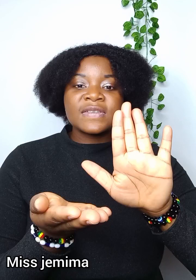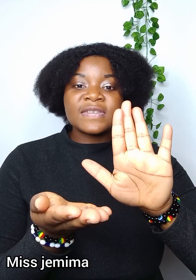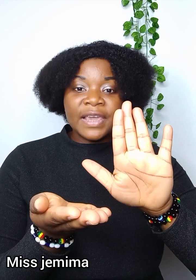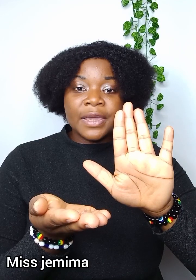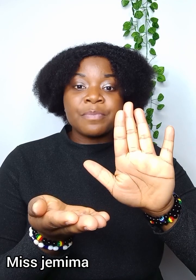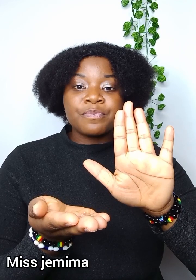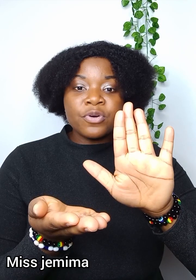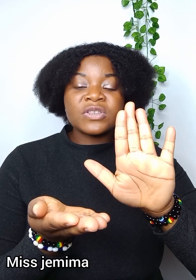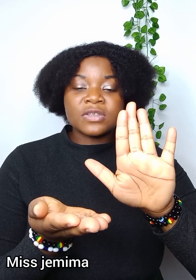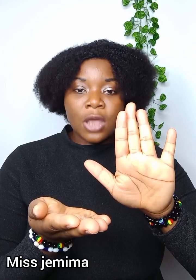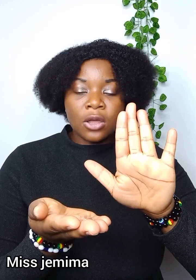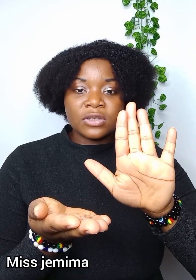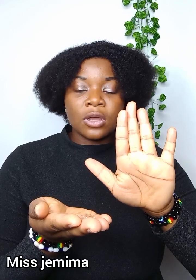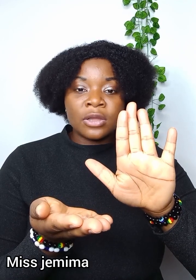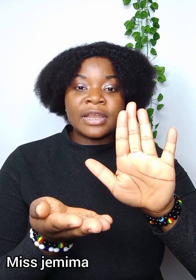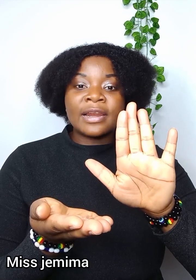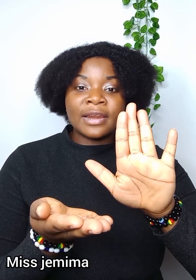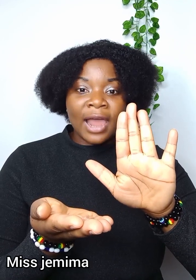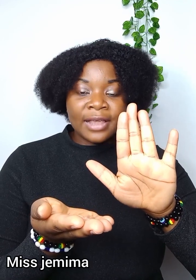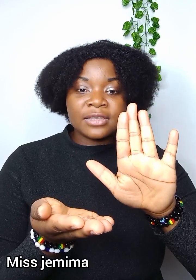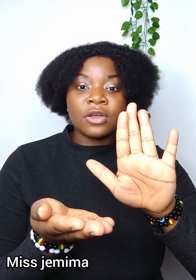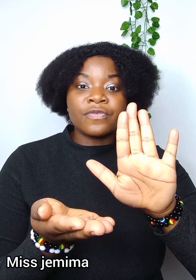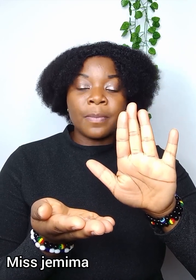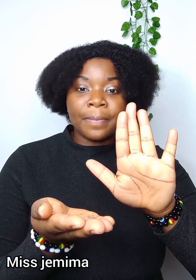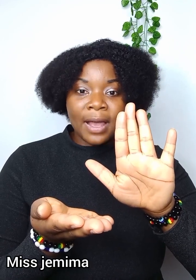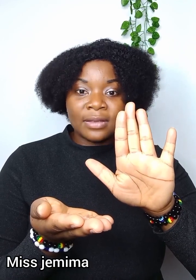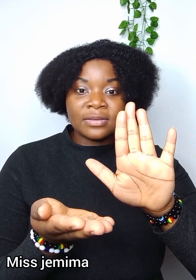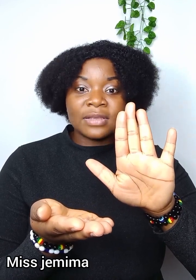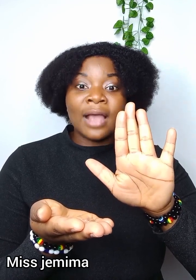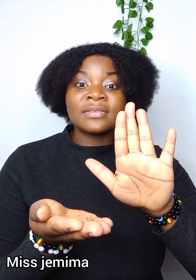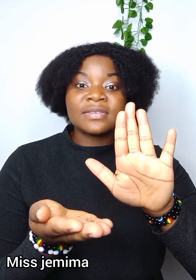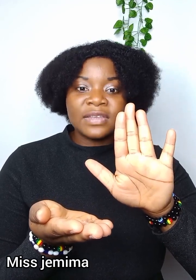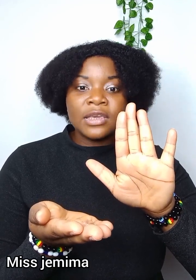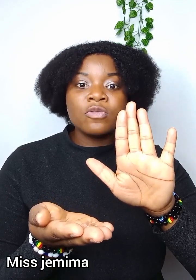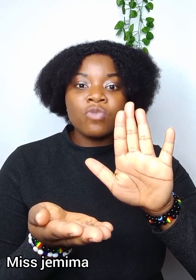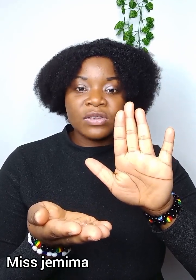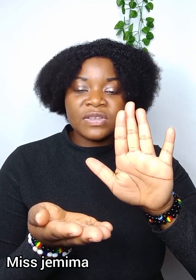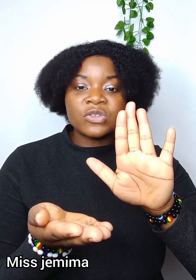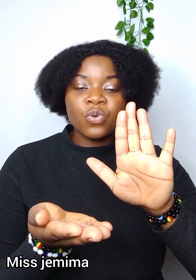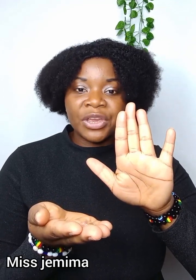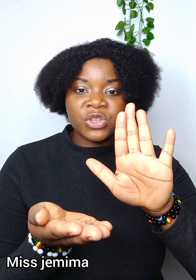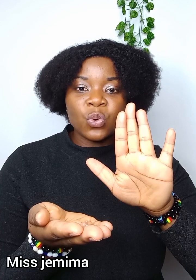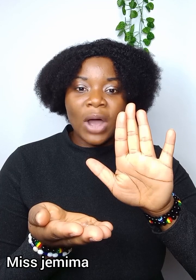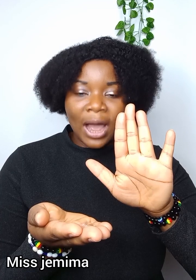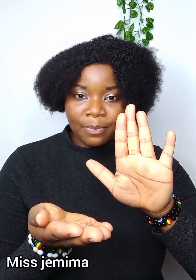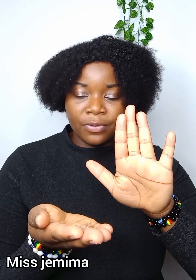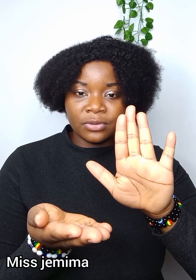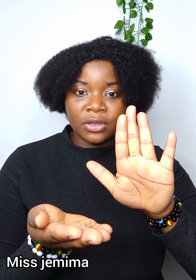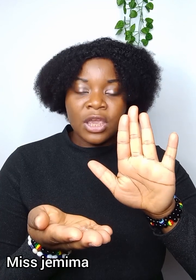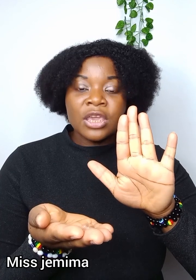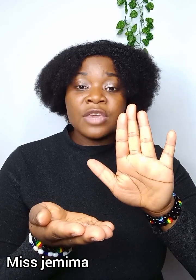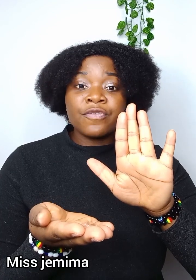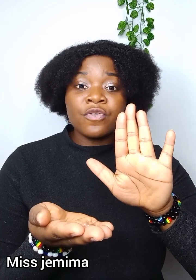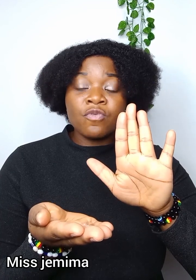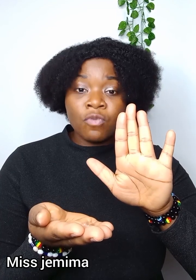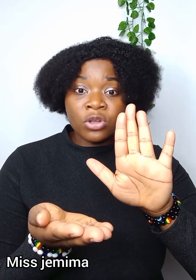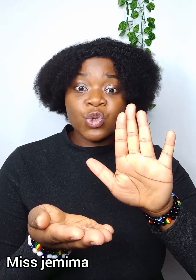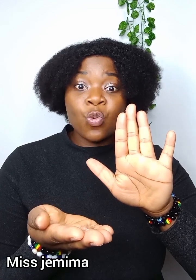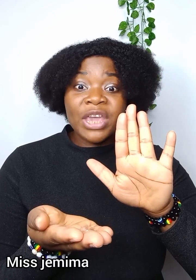see put salt on the lines of your pants and see what is going to happen if you want quick